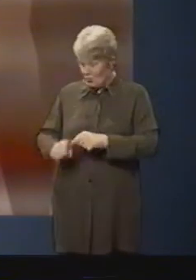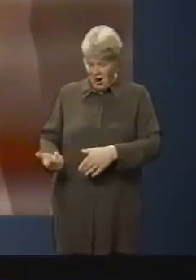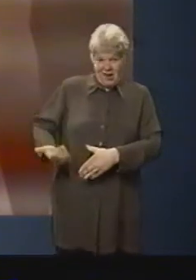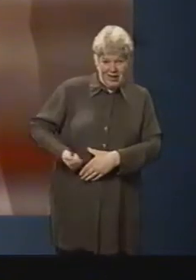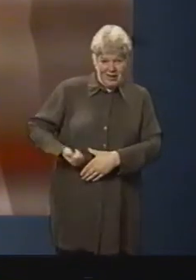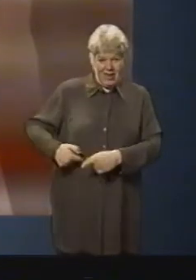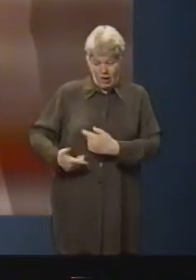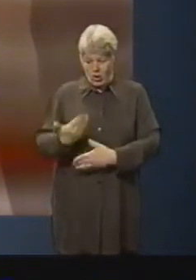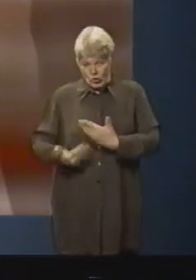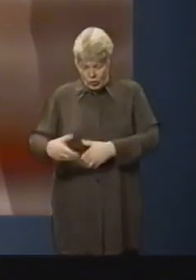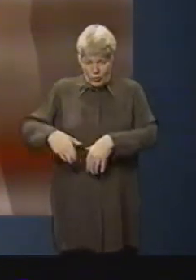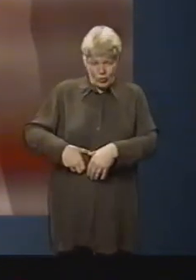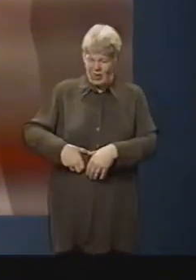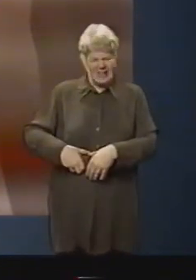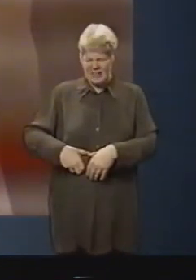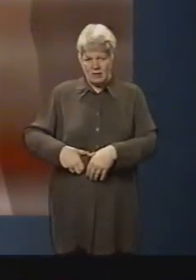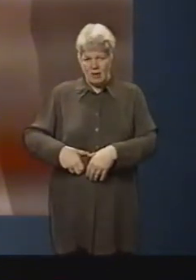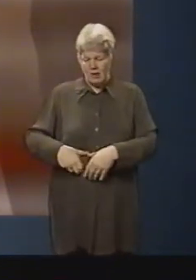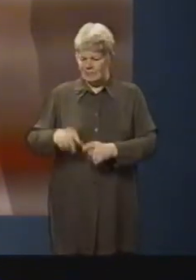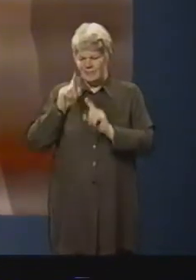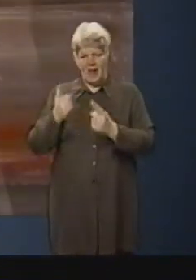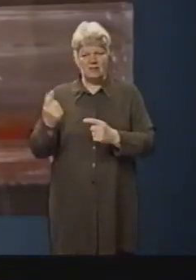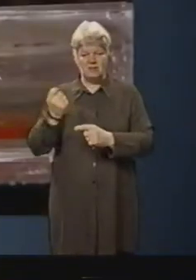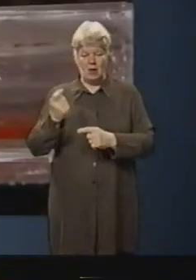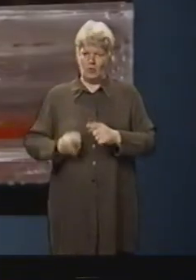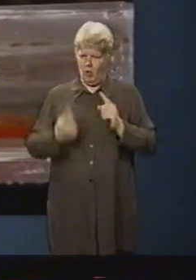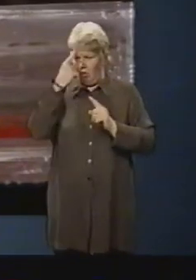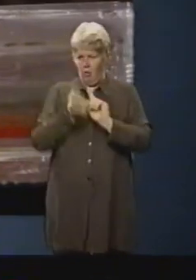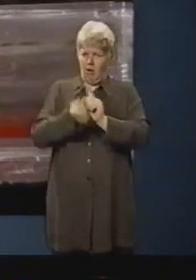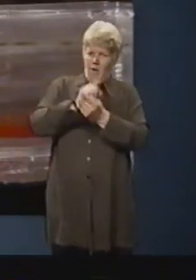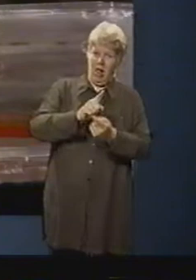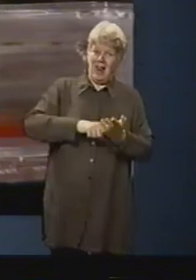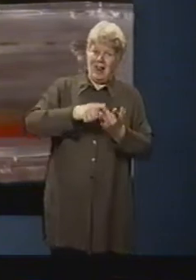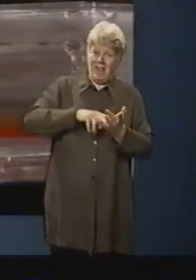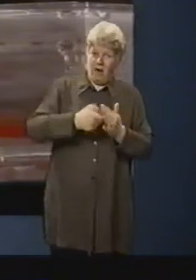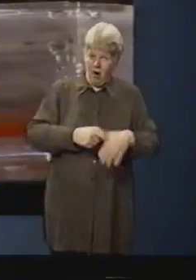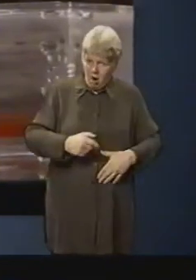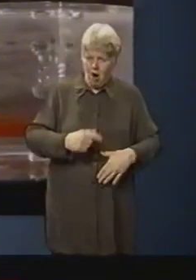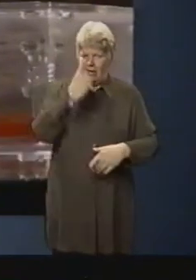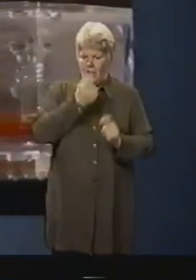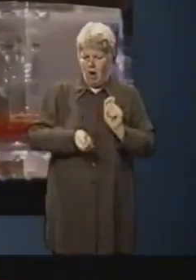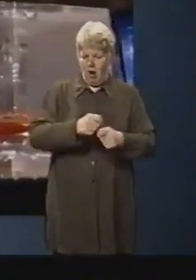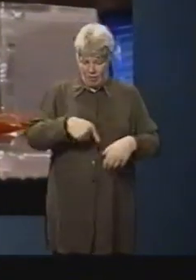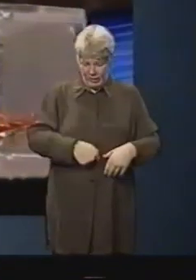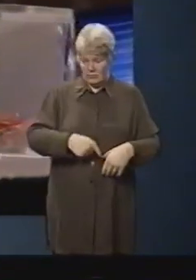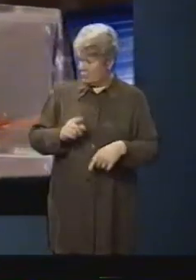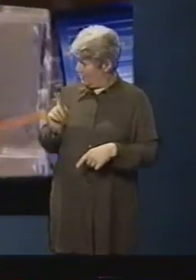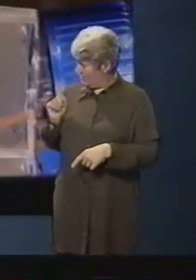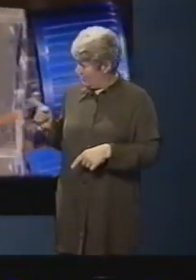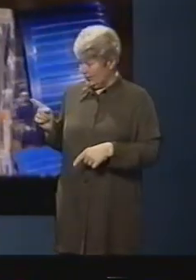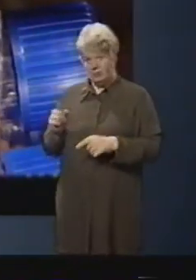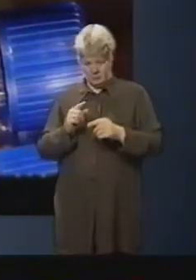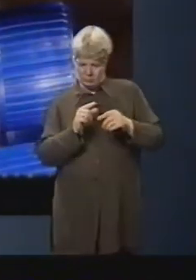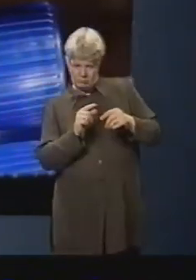So a new organ, the liver, has been recruited by scientists in Sydney. These flasks could contain the holy grail for people with